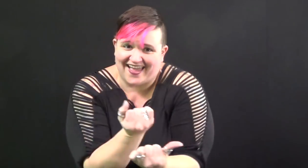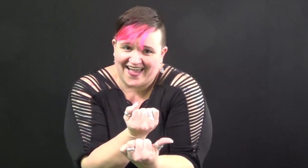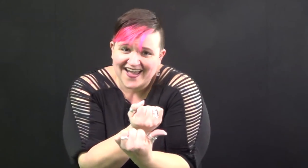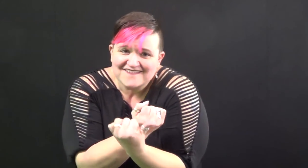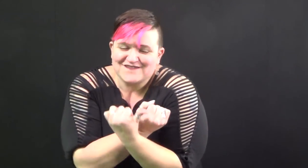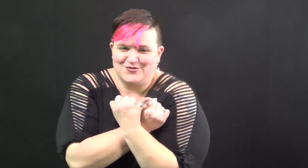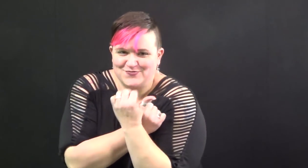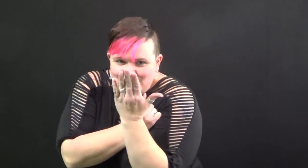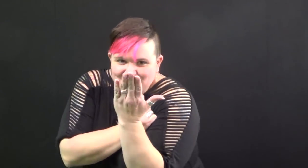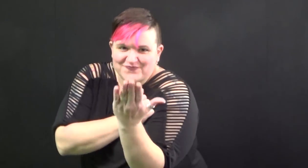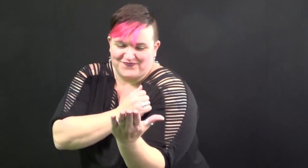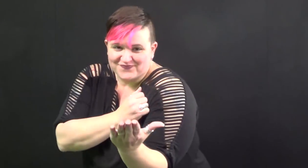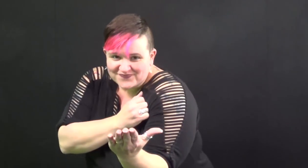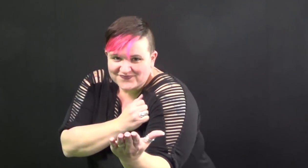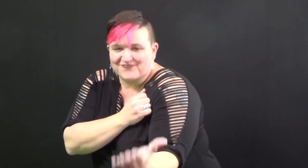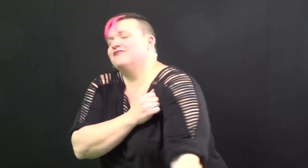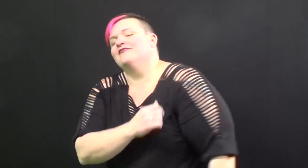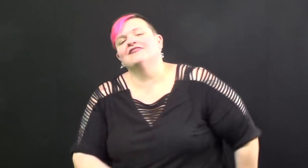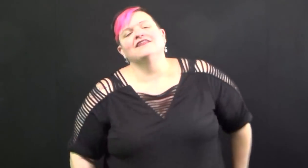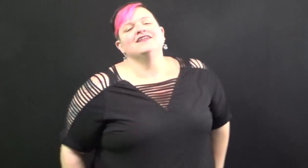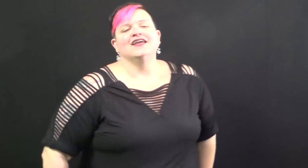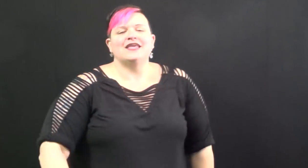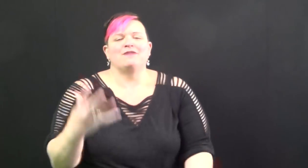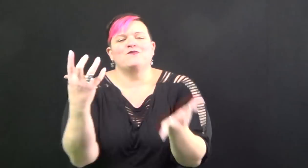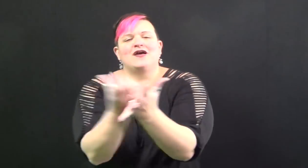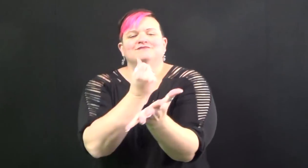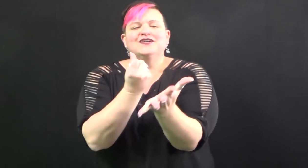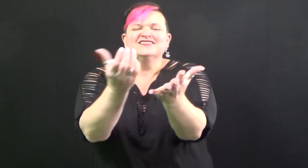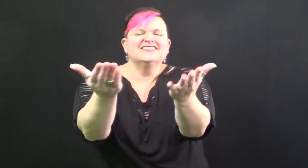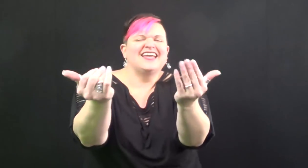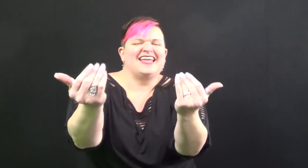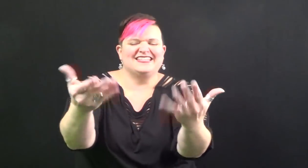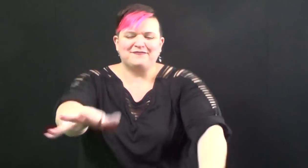I'll stop. Give me both your hands.